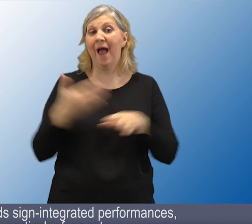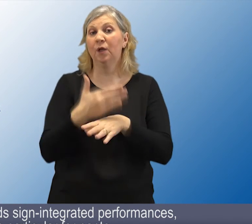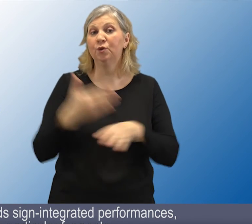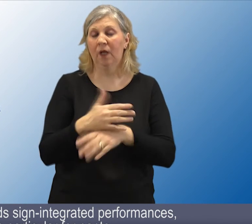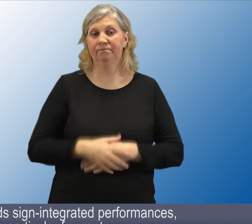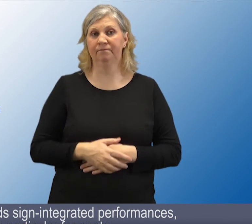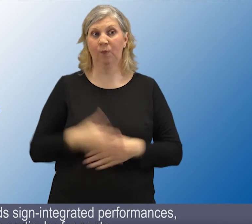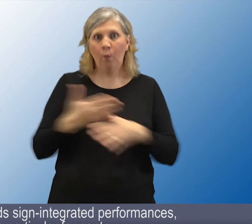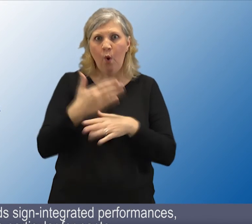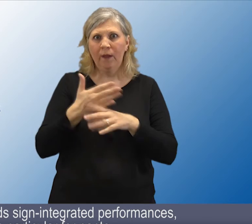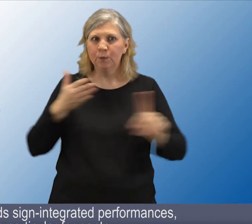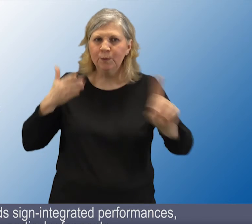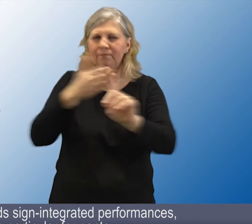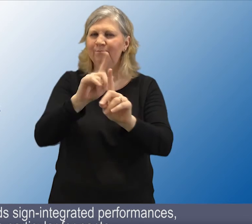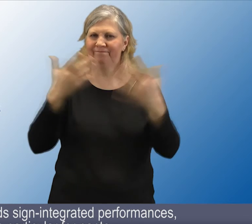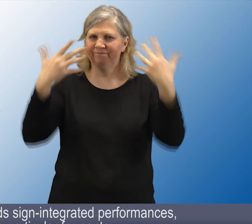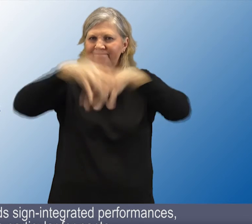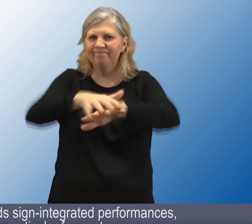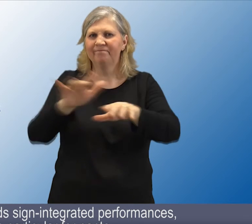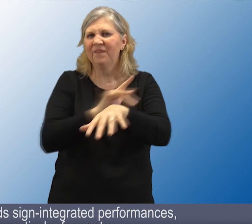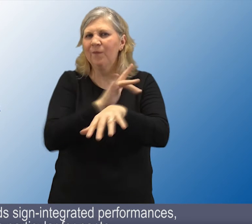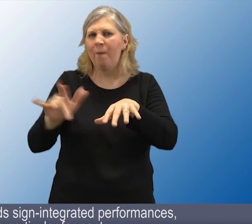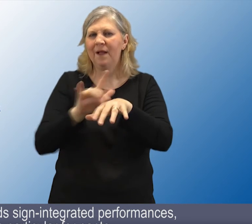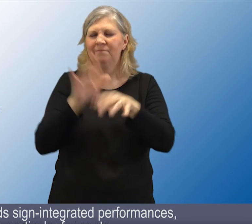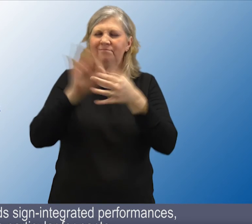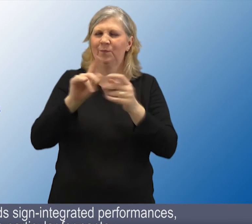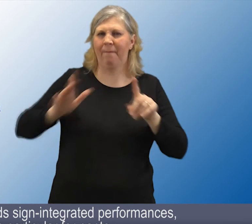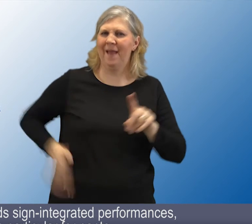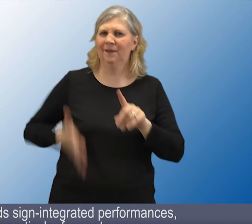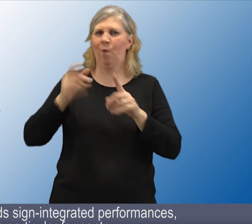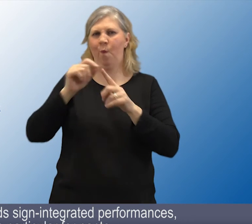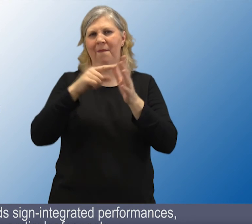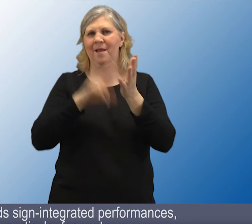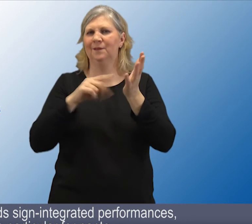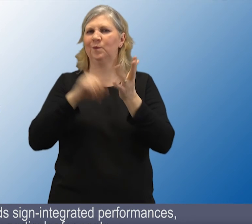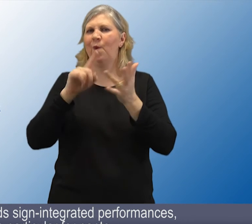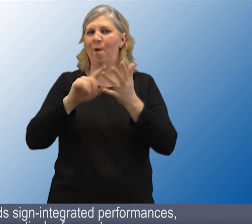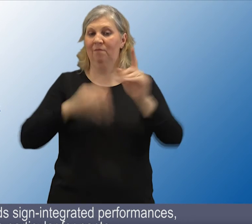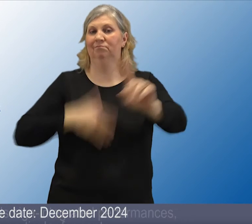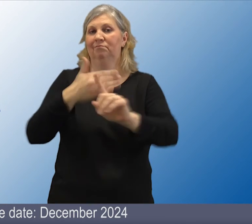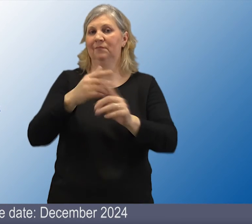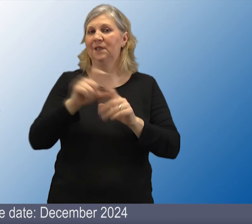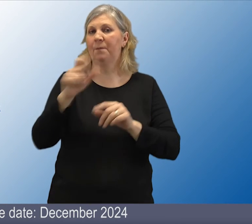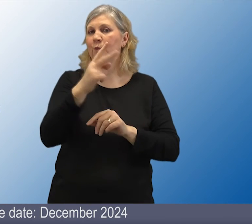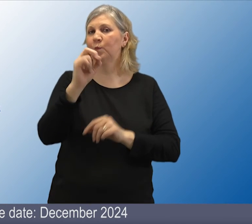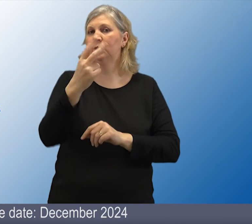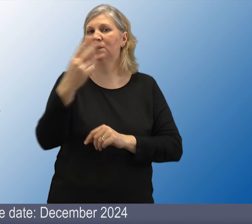Subaction, work towards sign integrated performances, in particular for Panto. 34. Due date, December